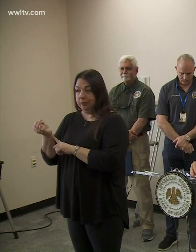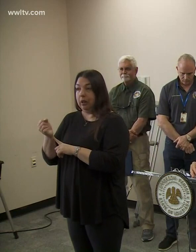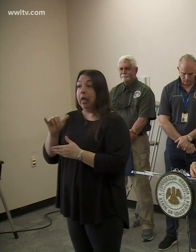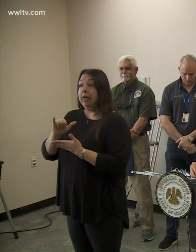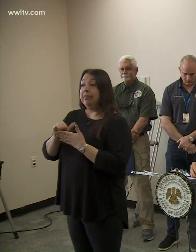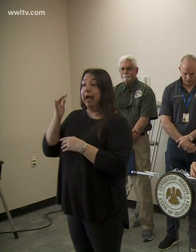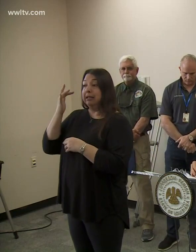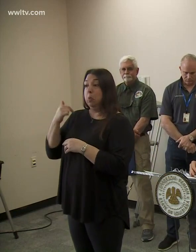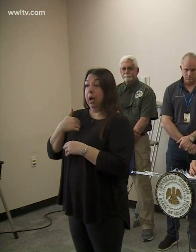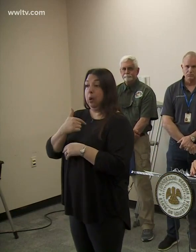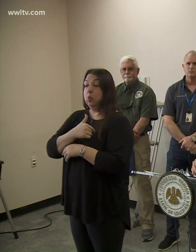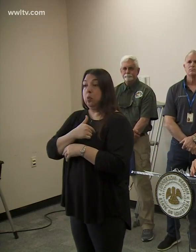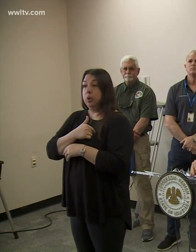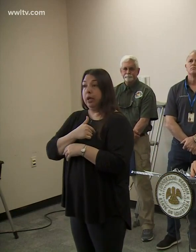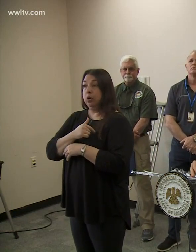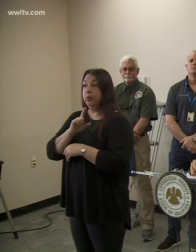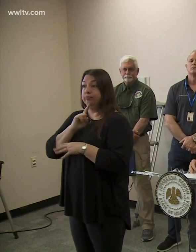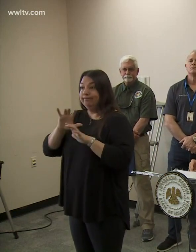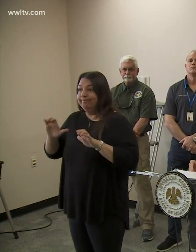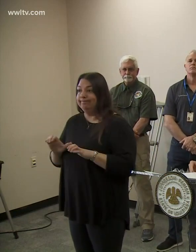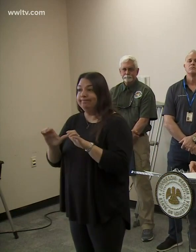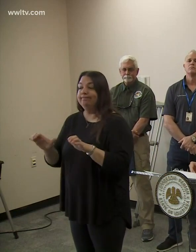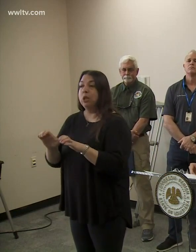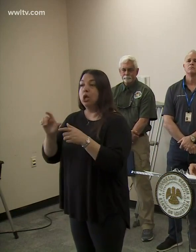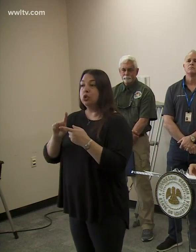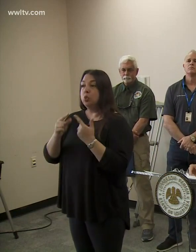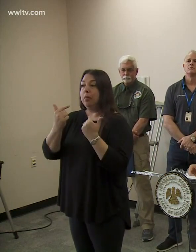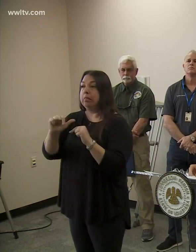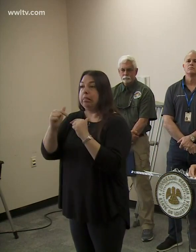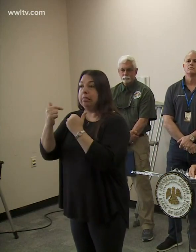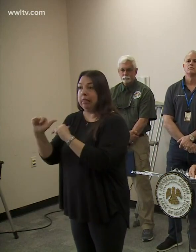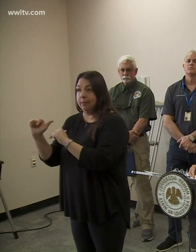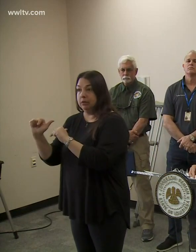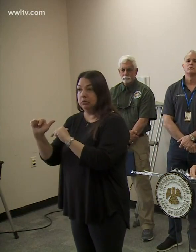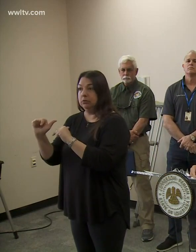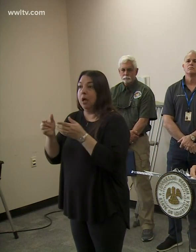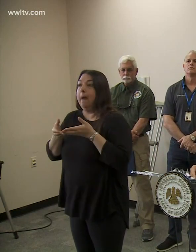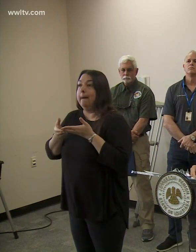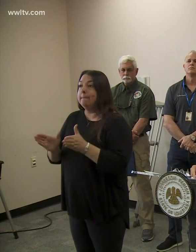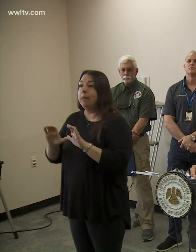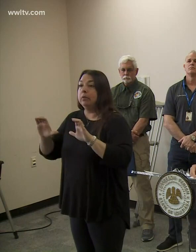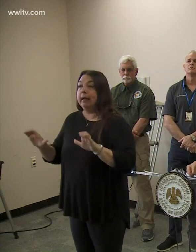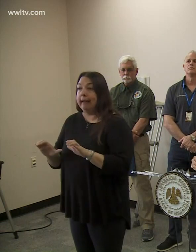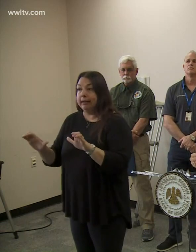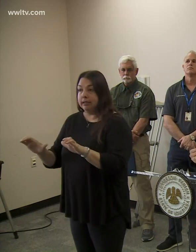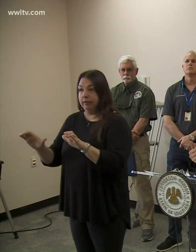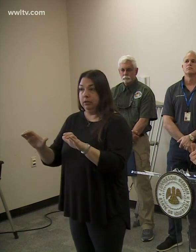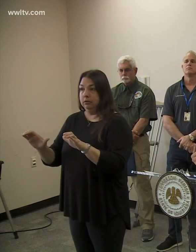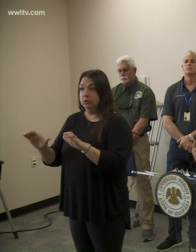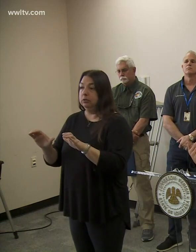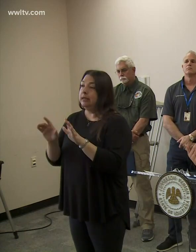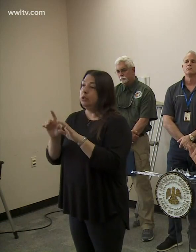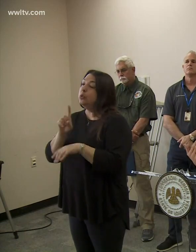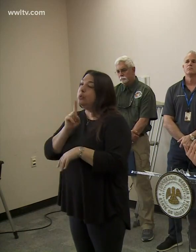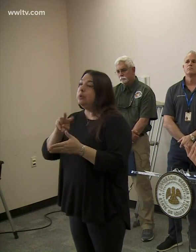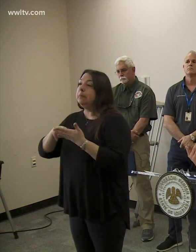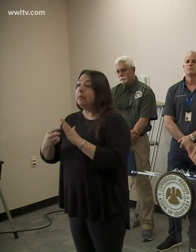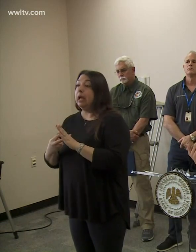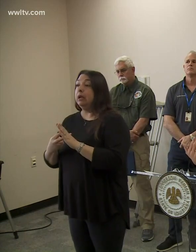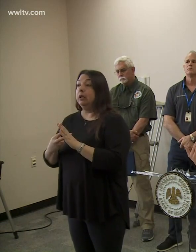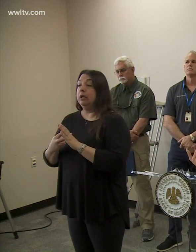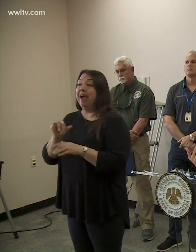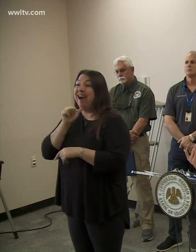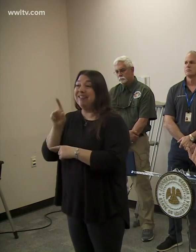that's why we are taking proactive measures to limit the amount of public activities and essentially limit the amount